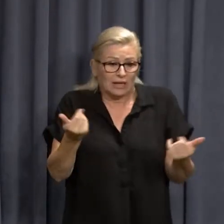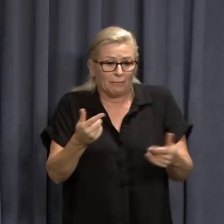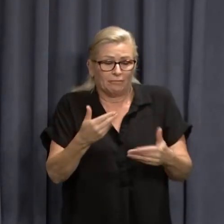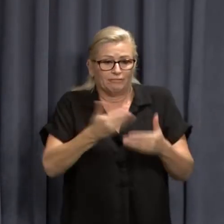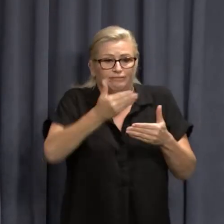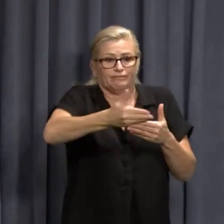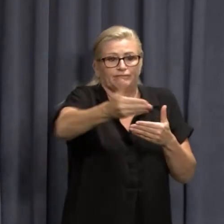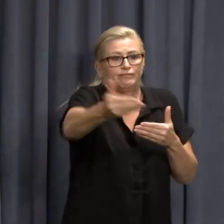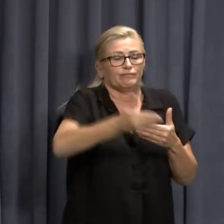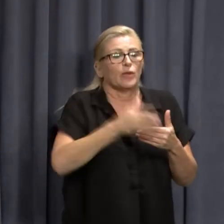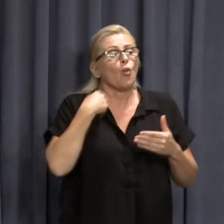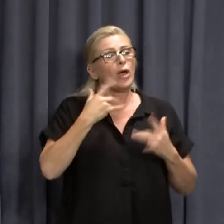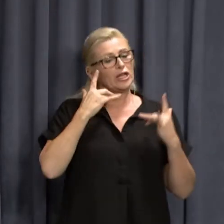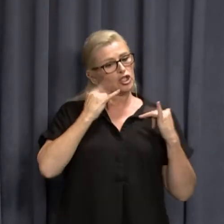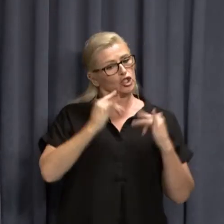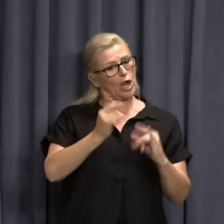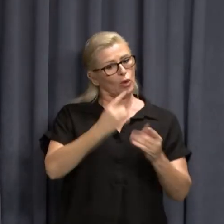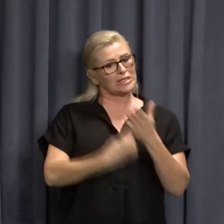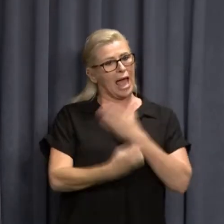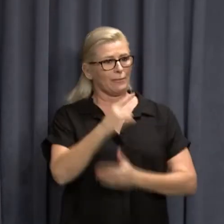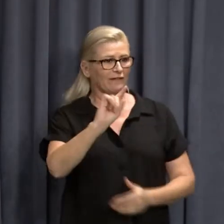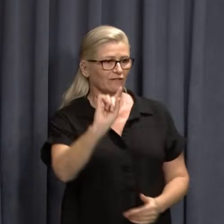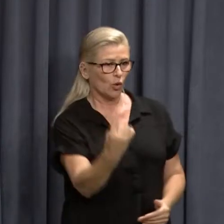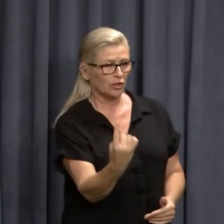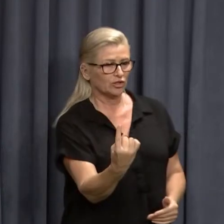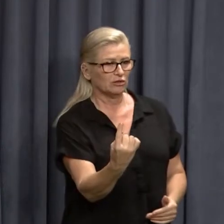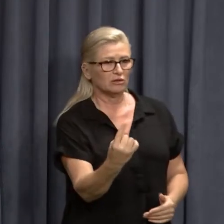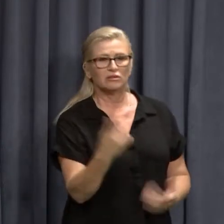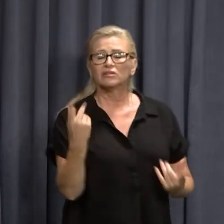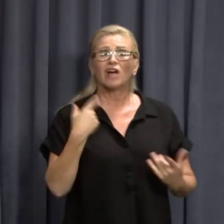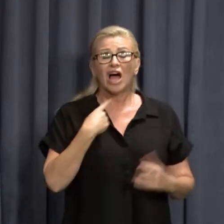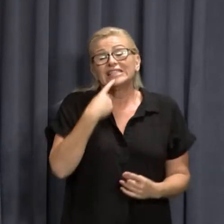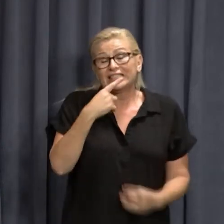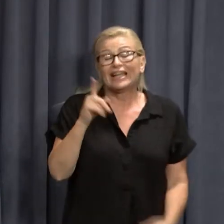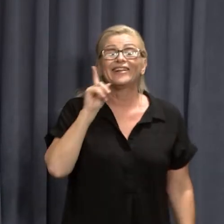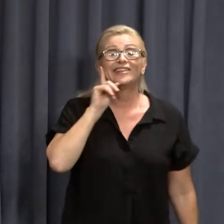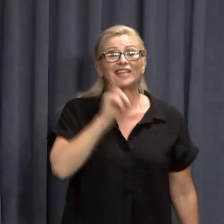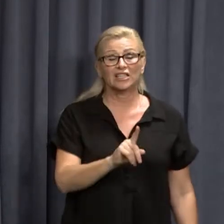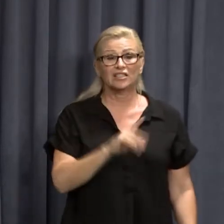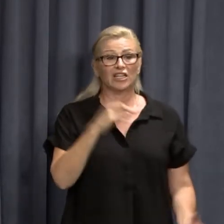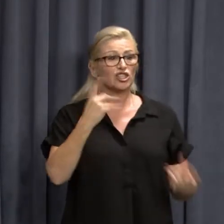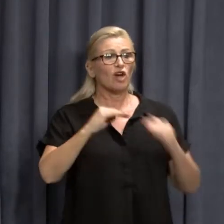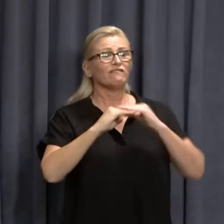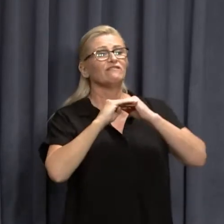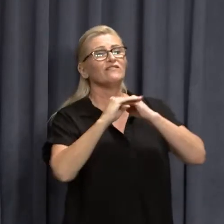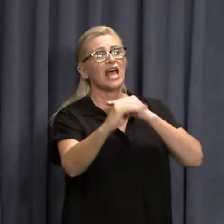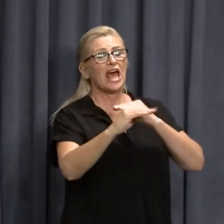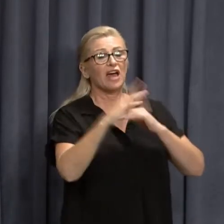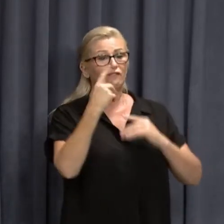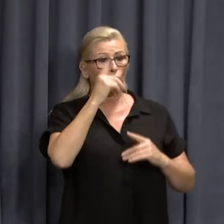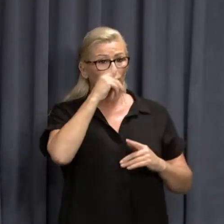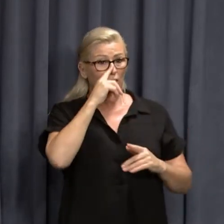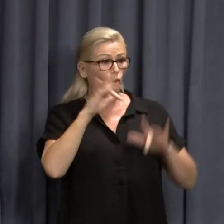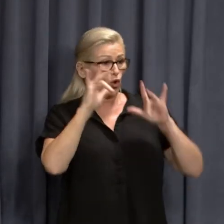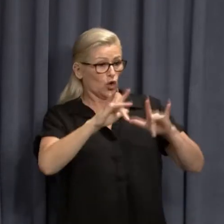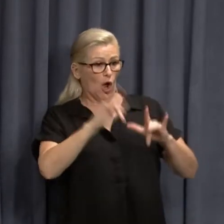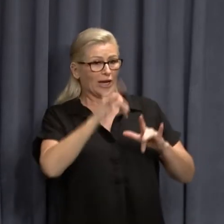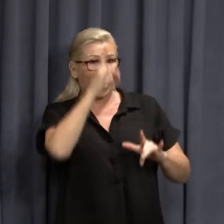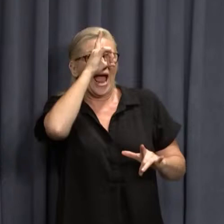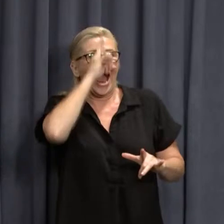the results of that review. But it's not fair as I said yesterday it's not fair to a whole bunch of people who aren't eligible for the third dose that we open